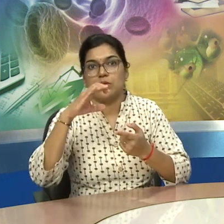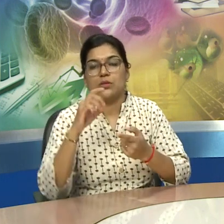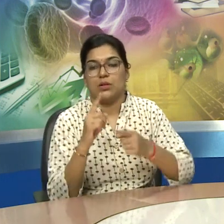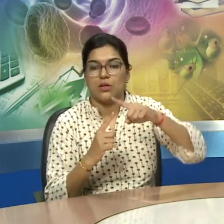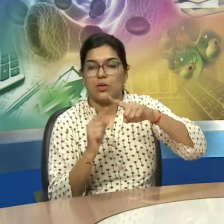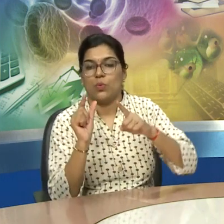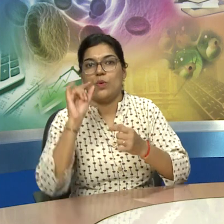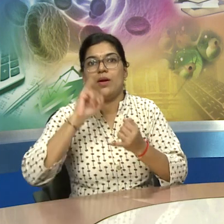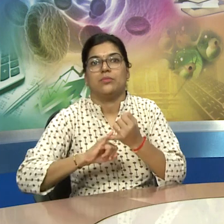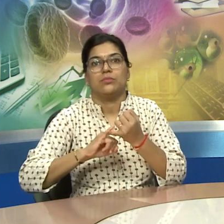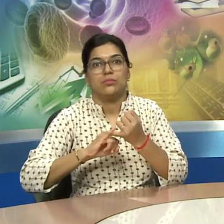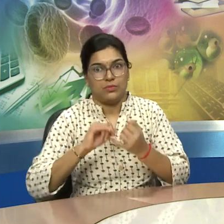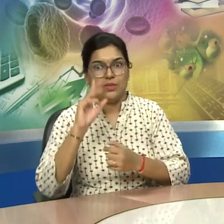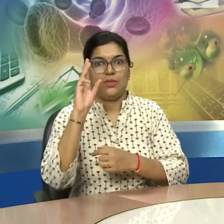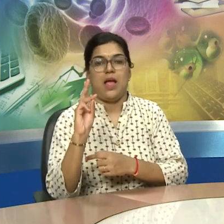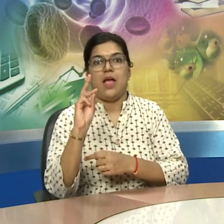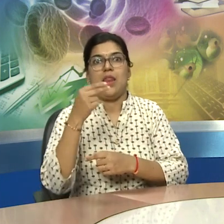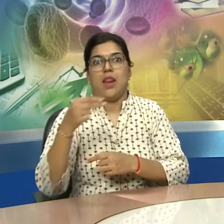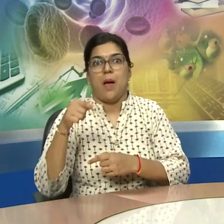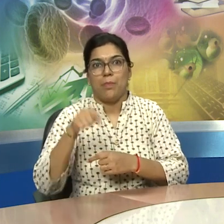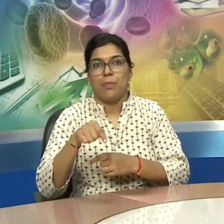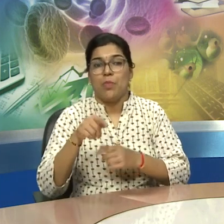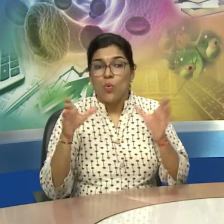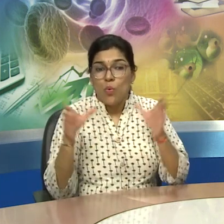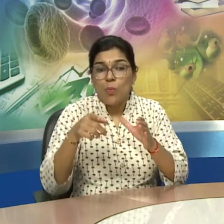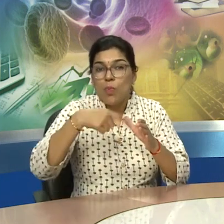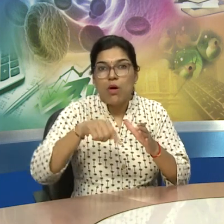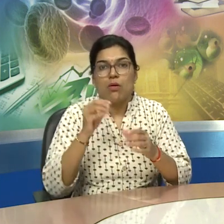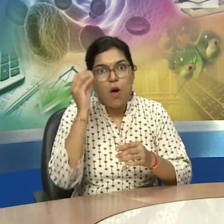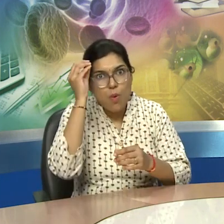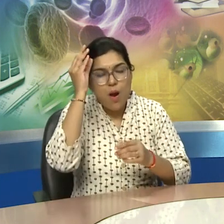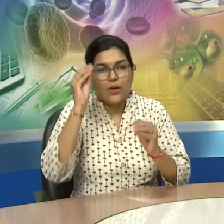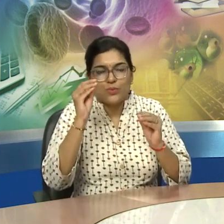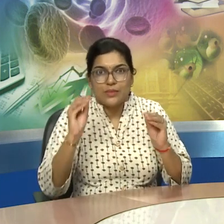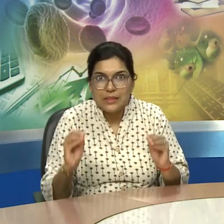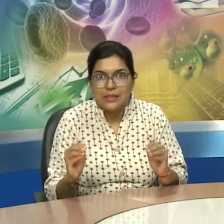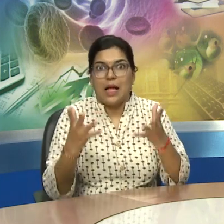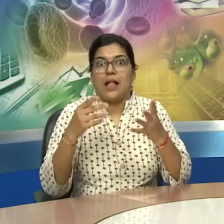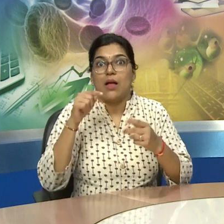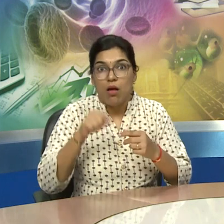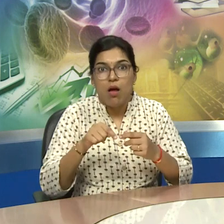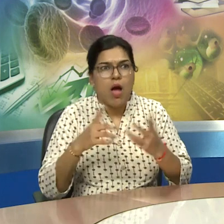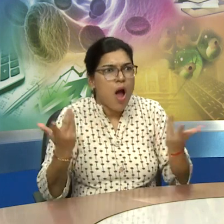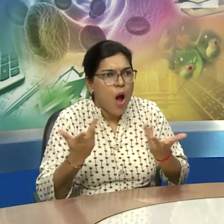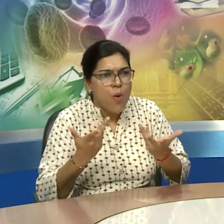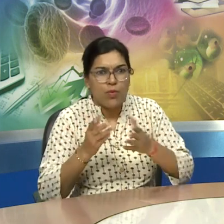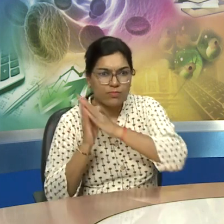homo erectus made stone axes hunted for animals and discovered fire